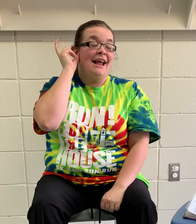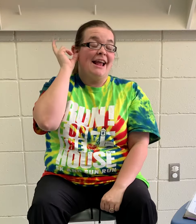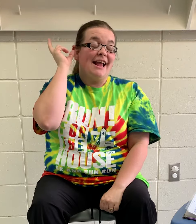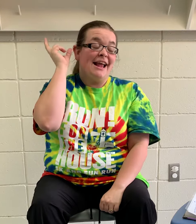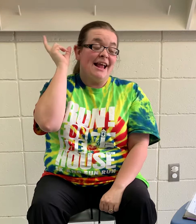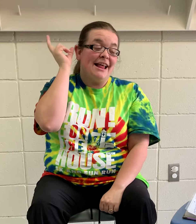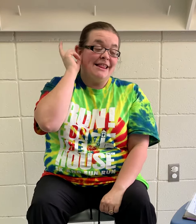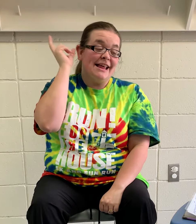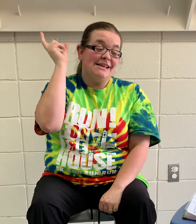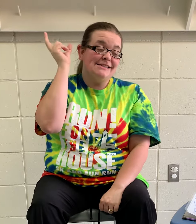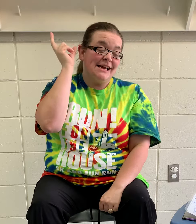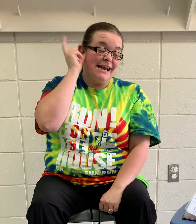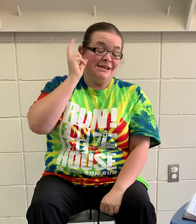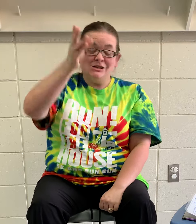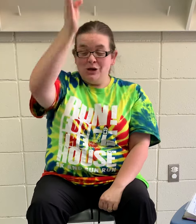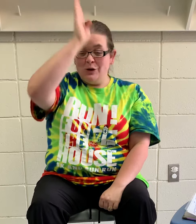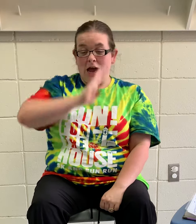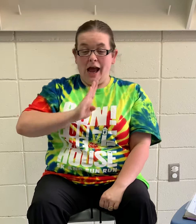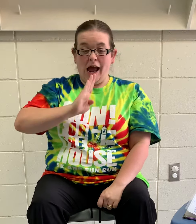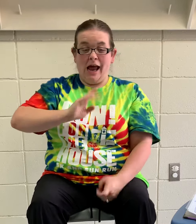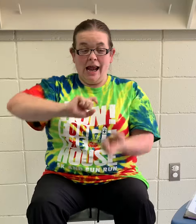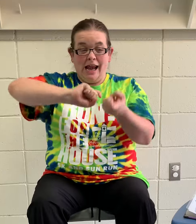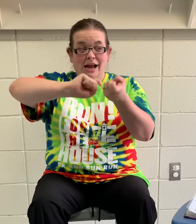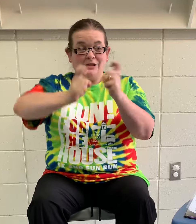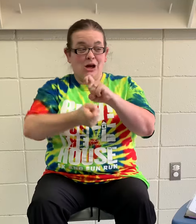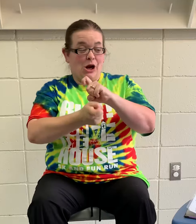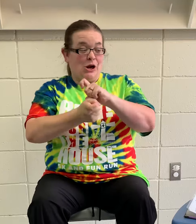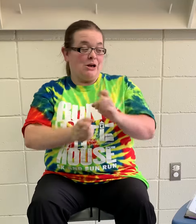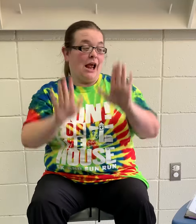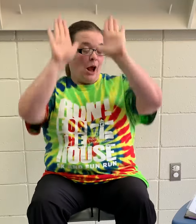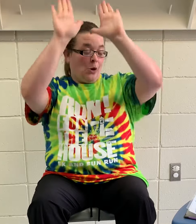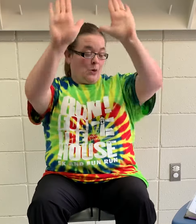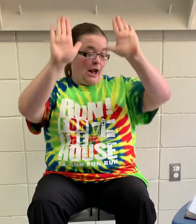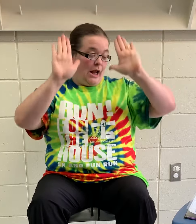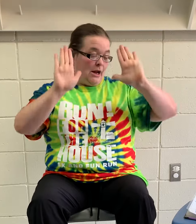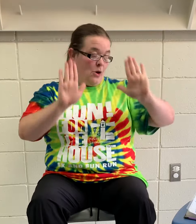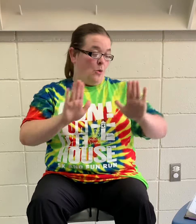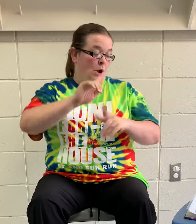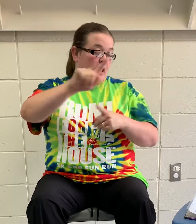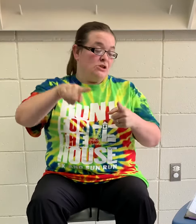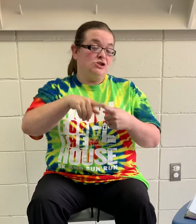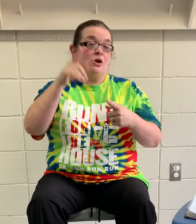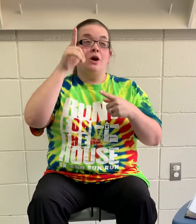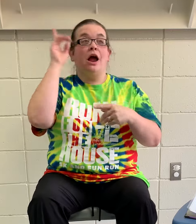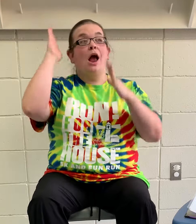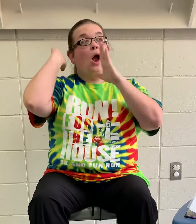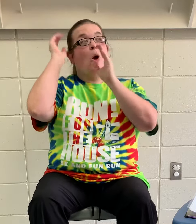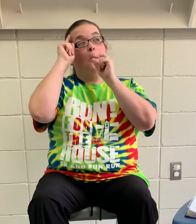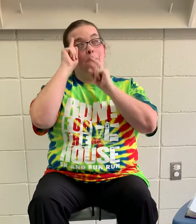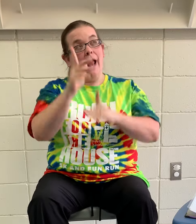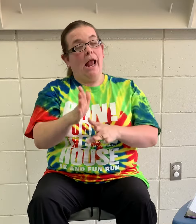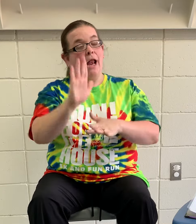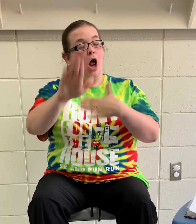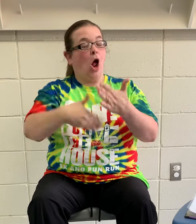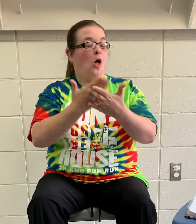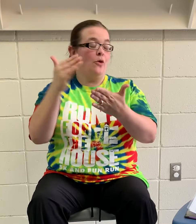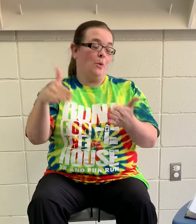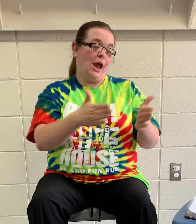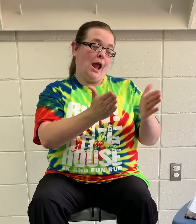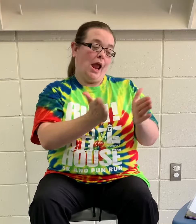He listened to God, and it turned out great. When Jonah obeyed all the way.